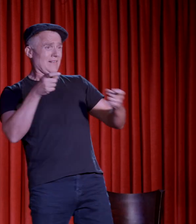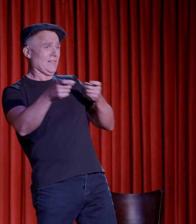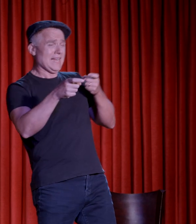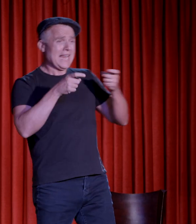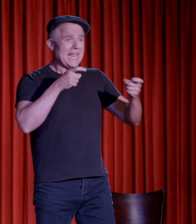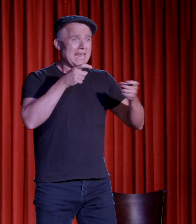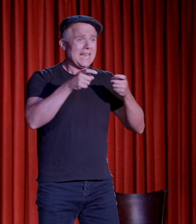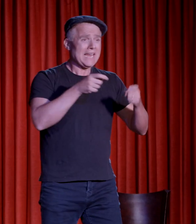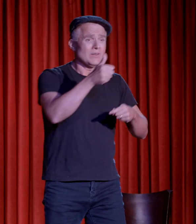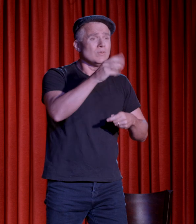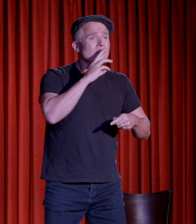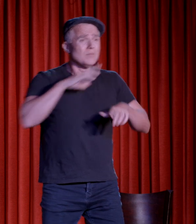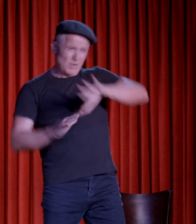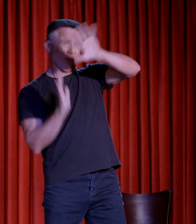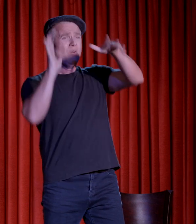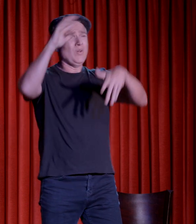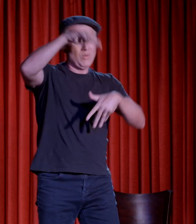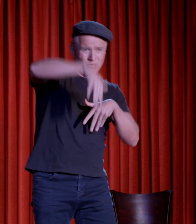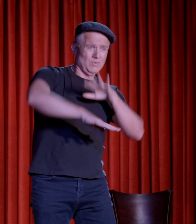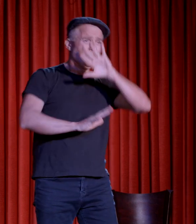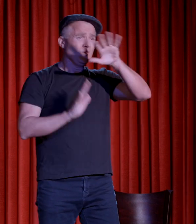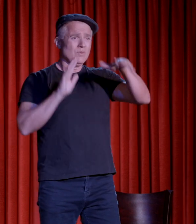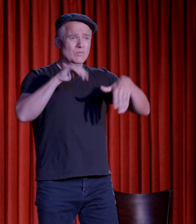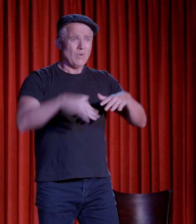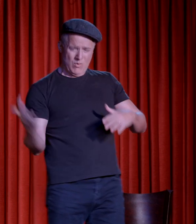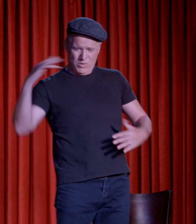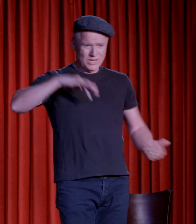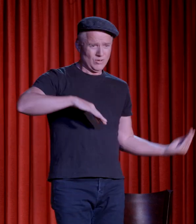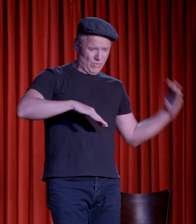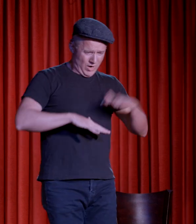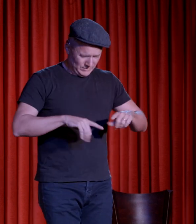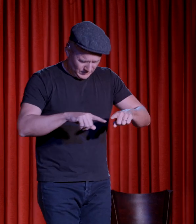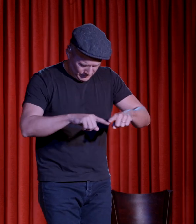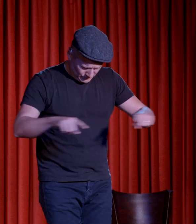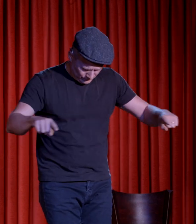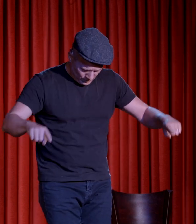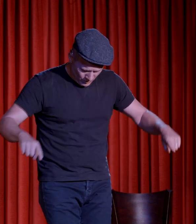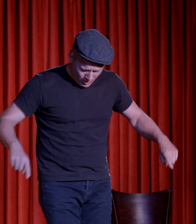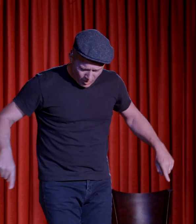run.